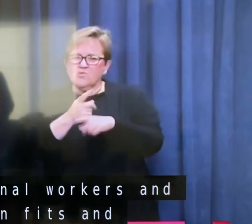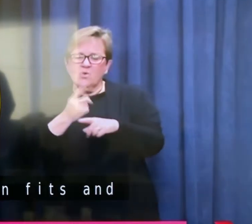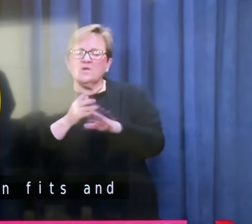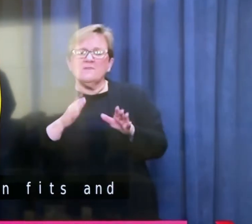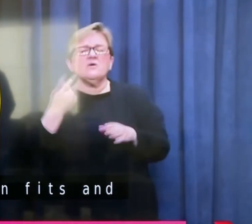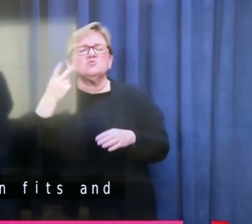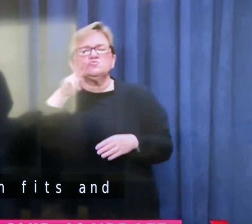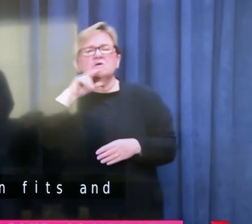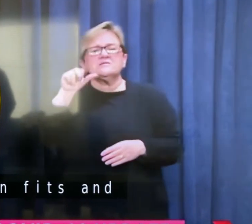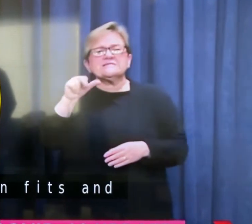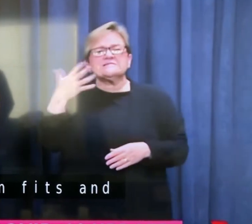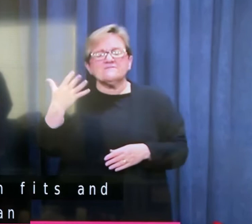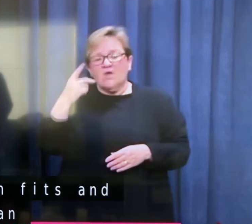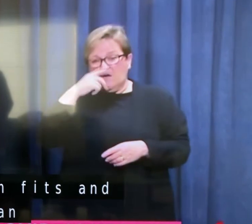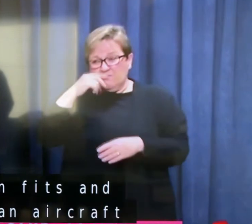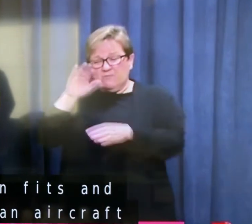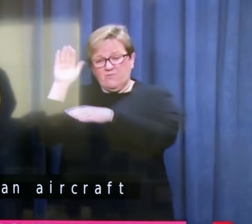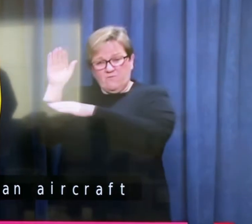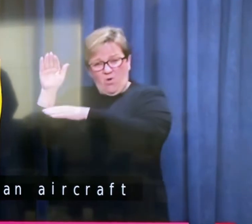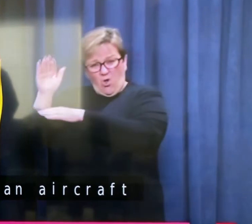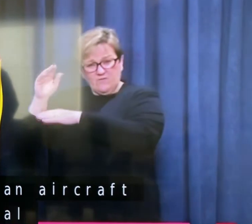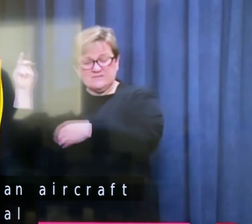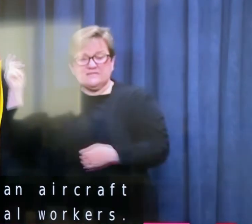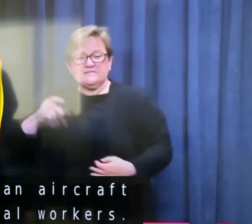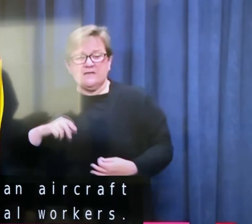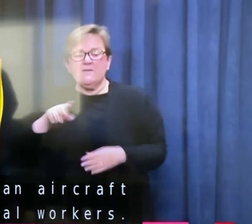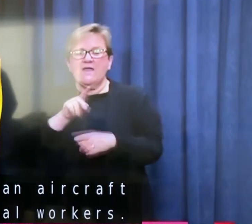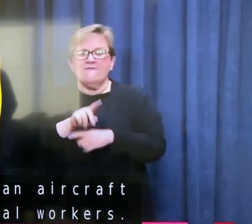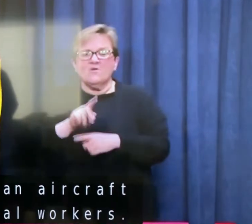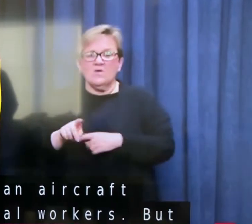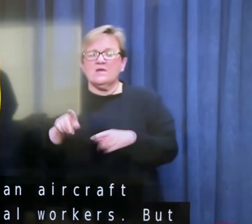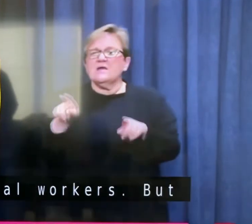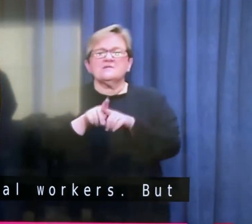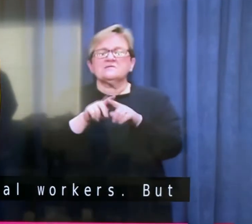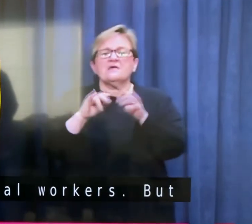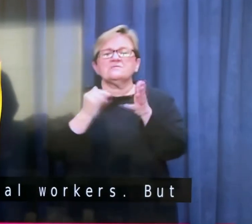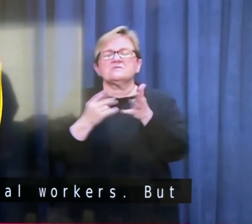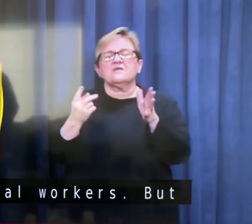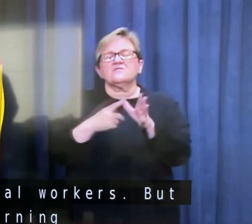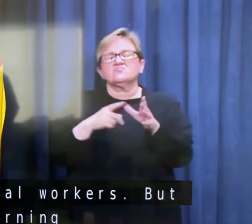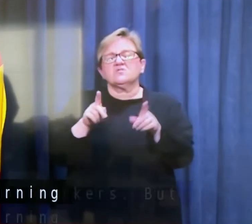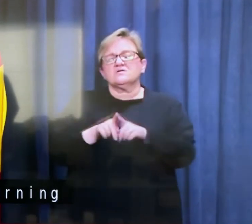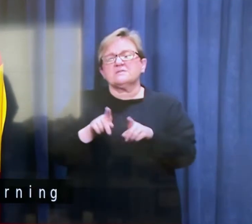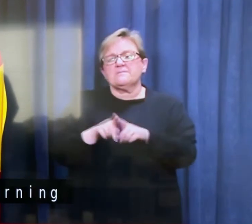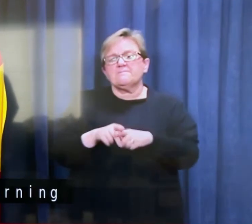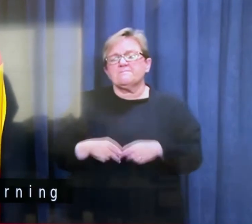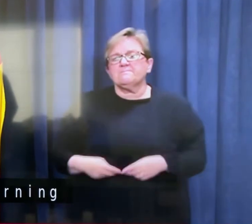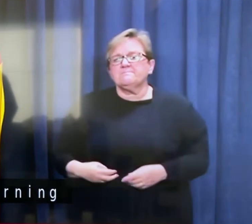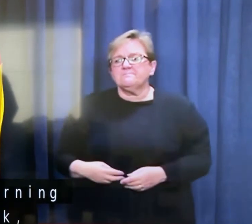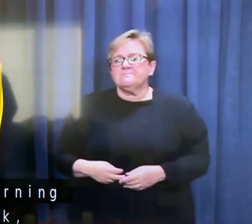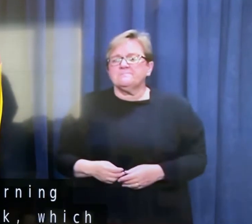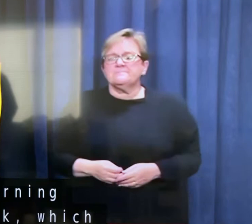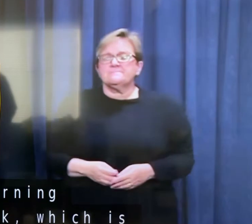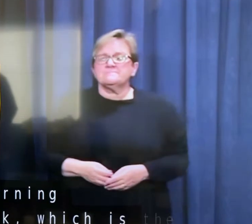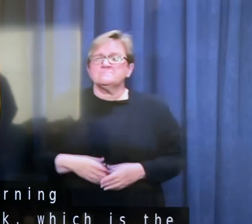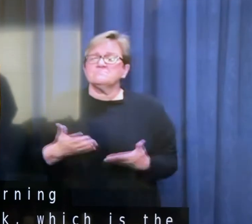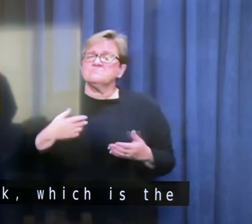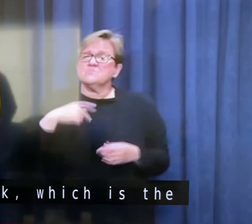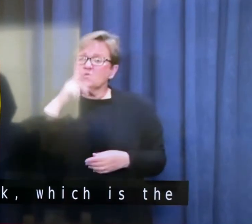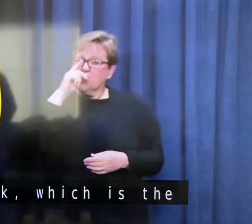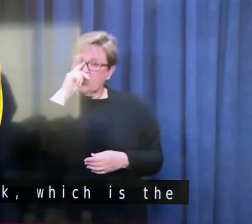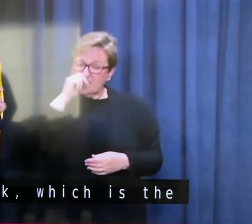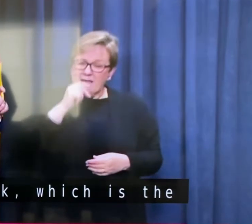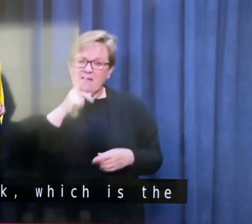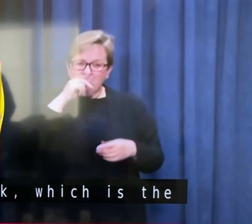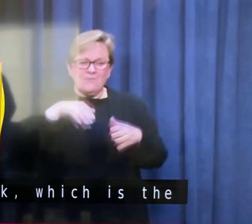there will be 265 returning Australians, uh, per week, which is the same as South Australia. Uh, and that means that, um, we will be able